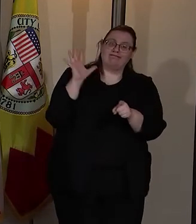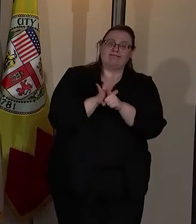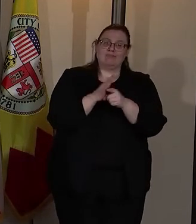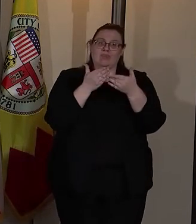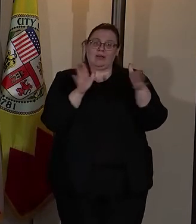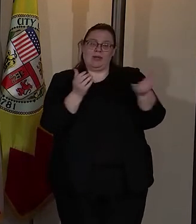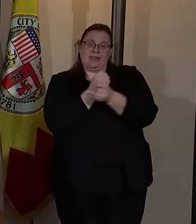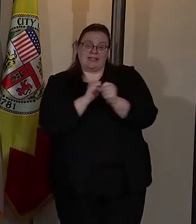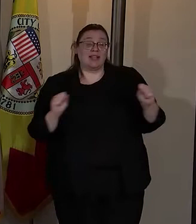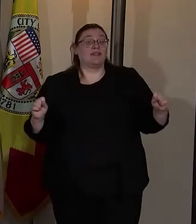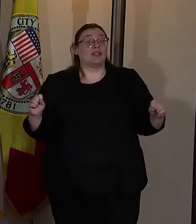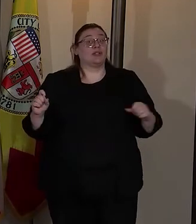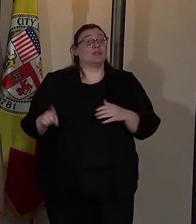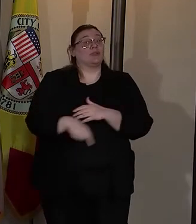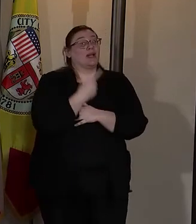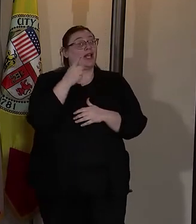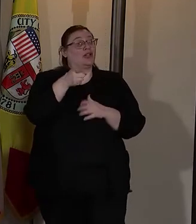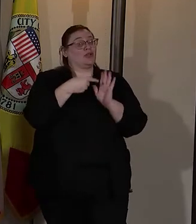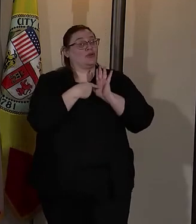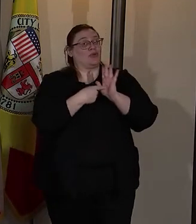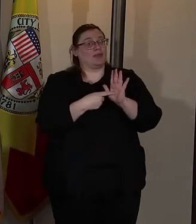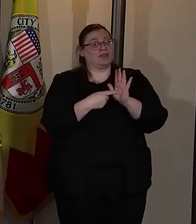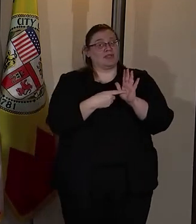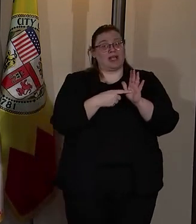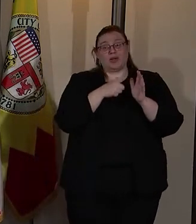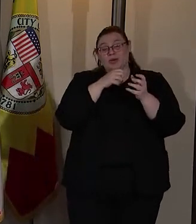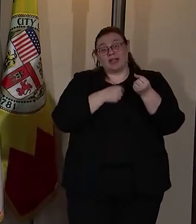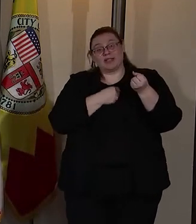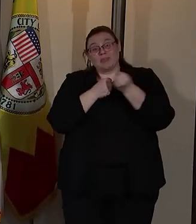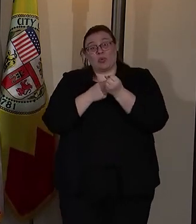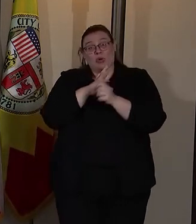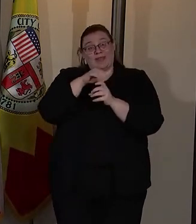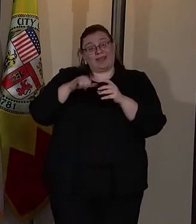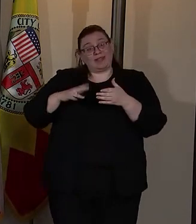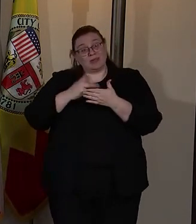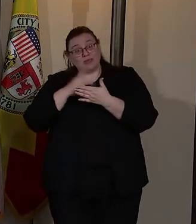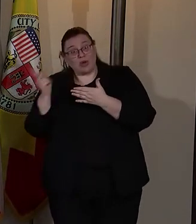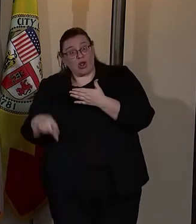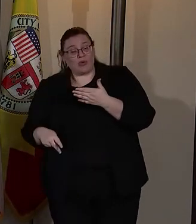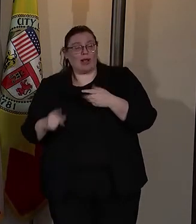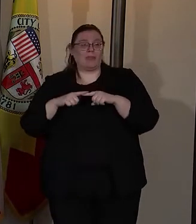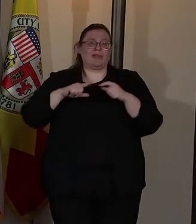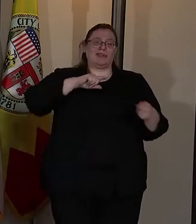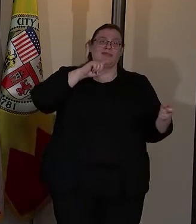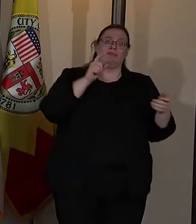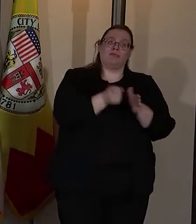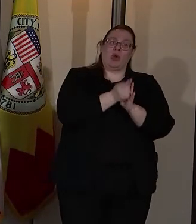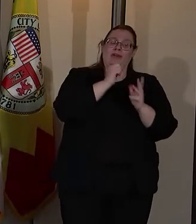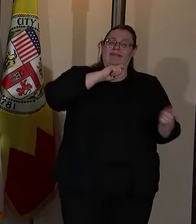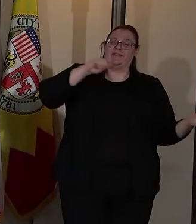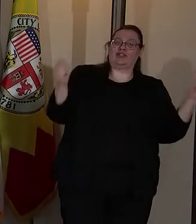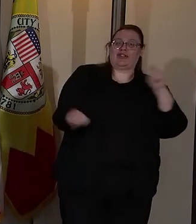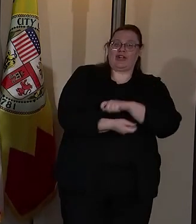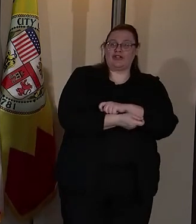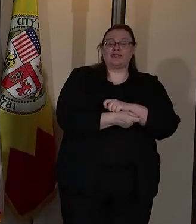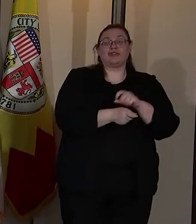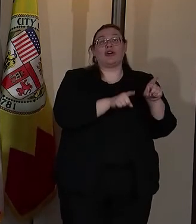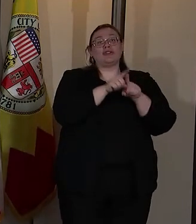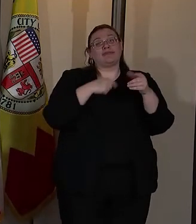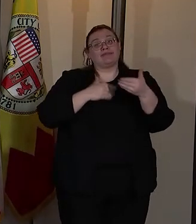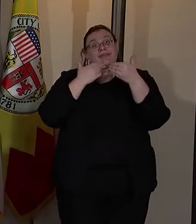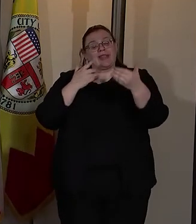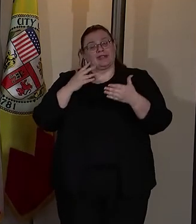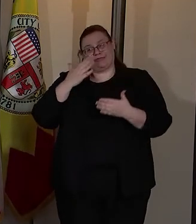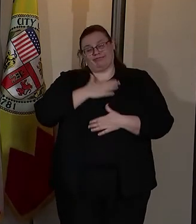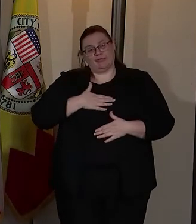safety. And today, you represent the continued support not only of this program, but this transformational moment. I also want to extend my thanks and